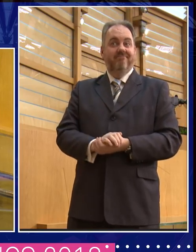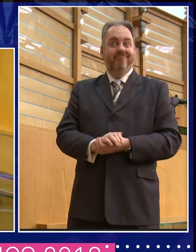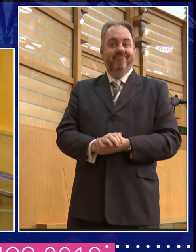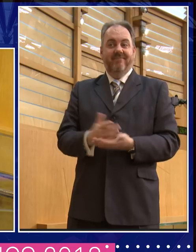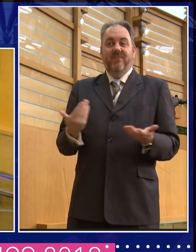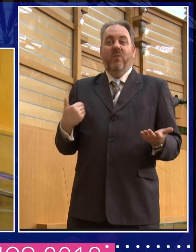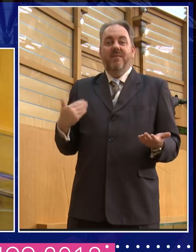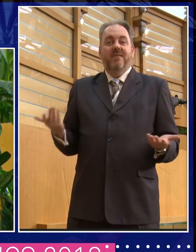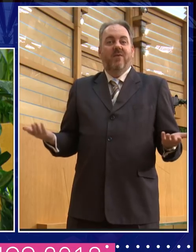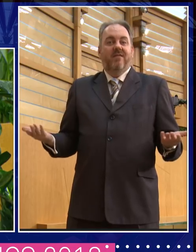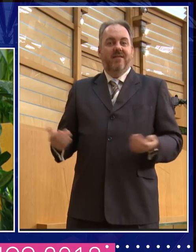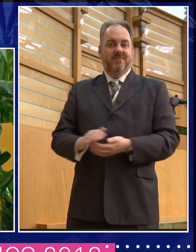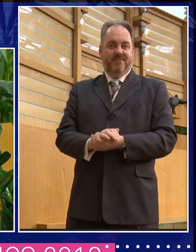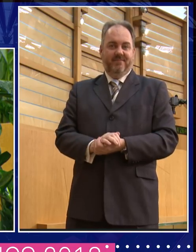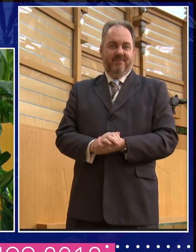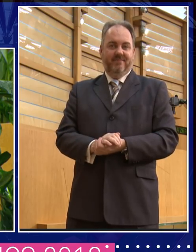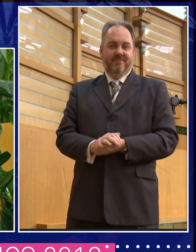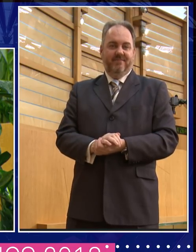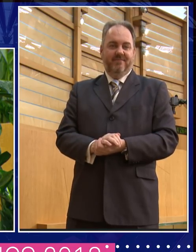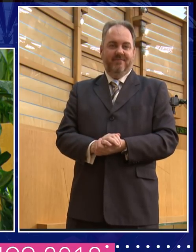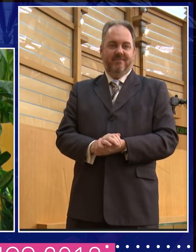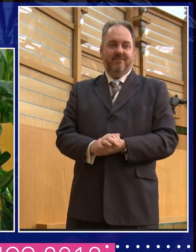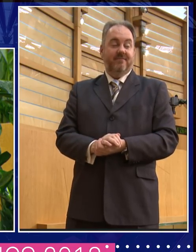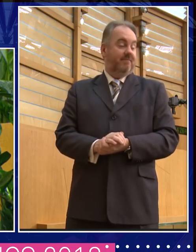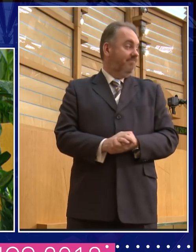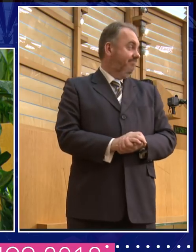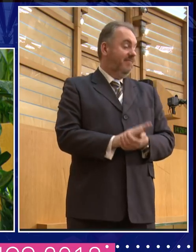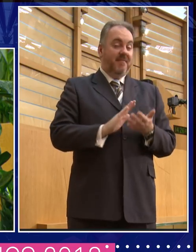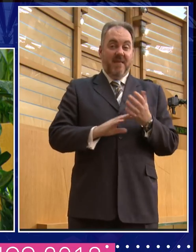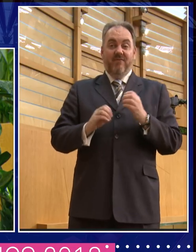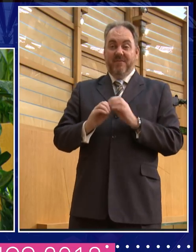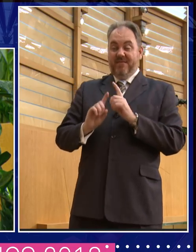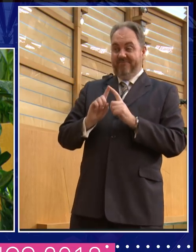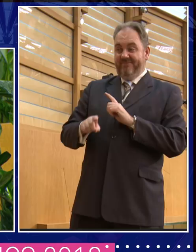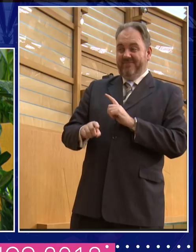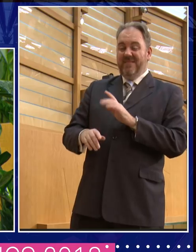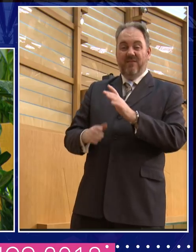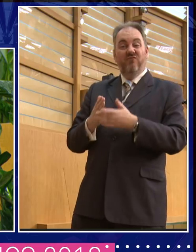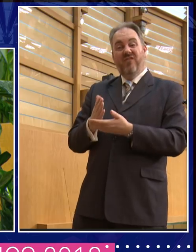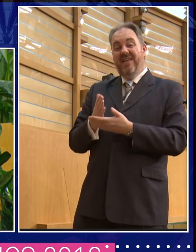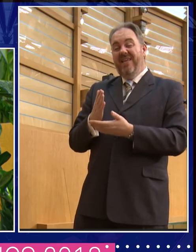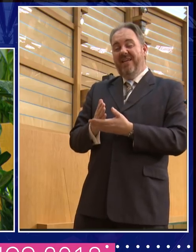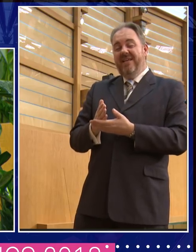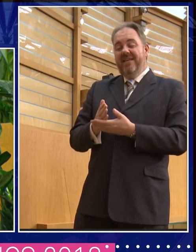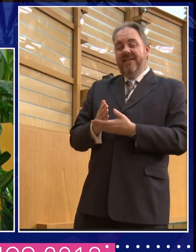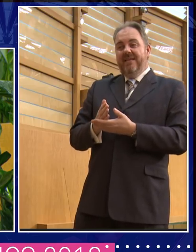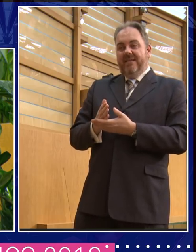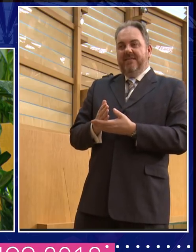I mean, I think in terms of strong women, you know, that it may be one of, one of the several things that Scotland does better than England,